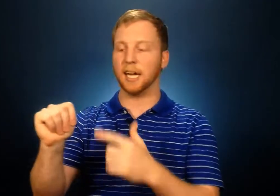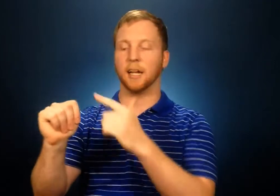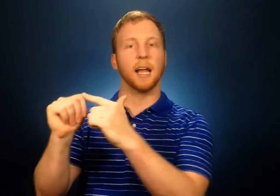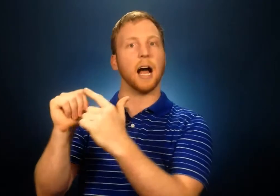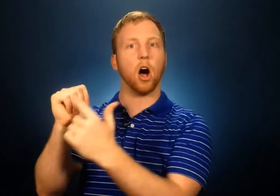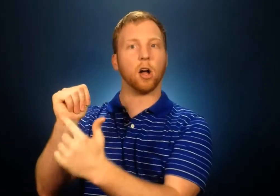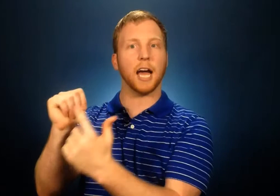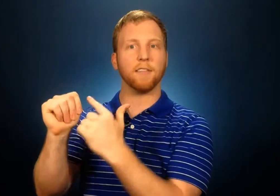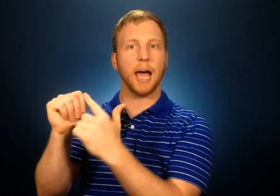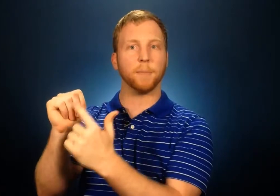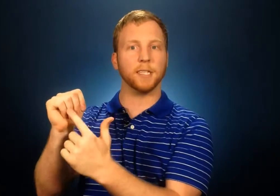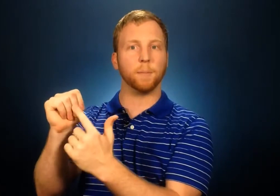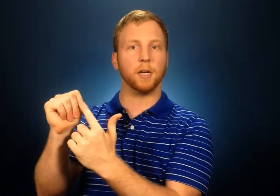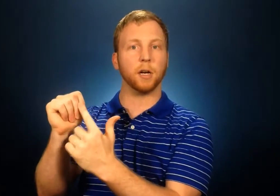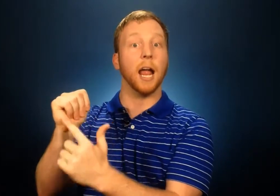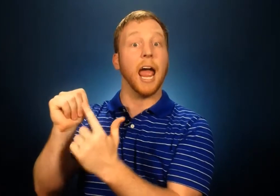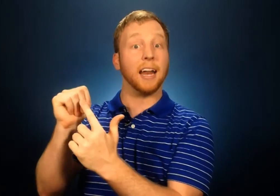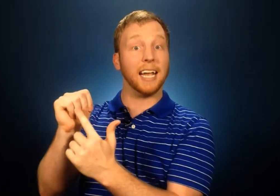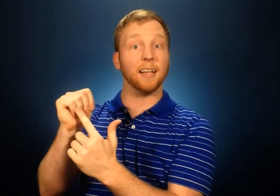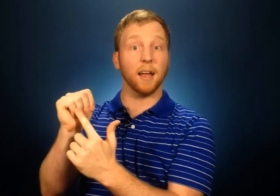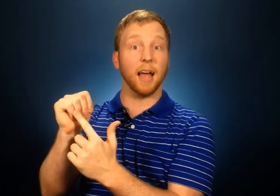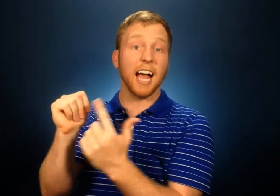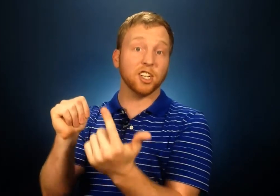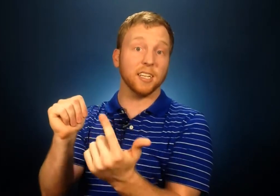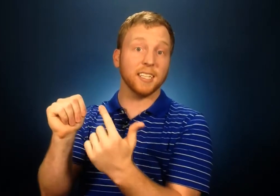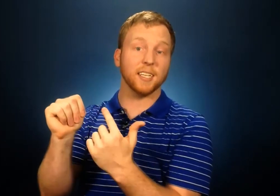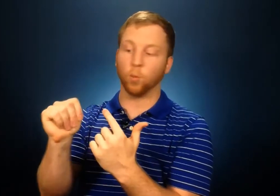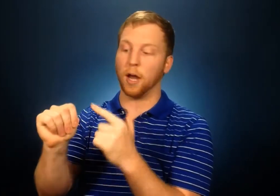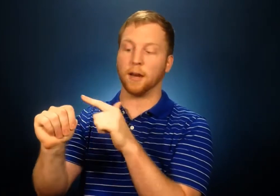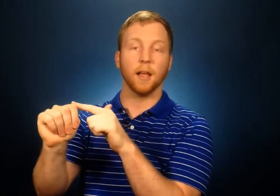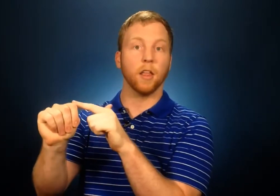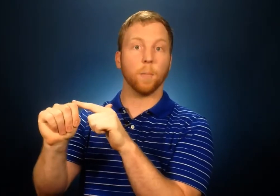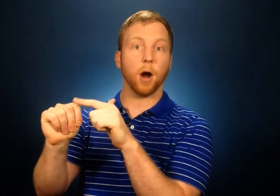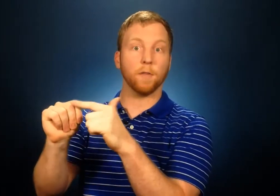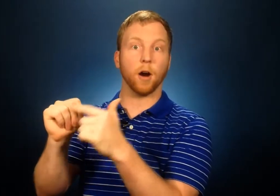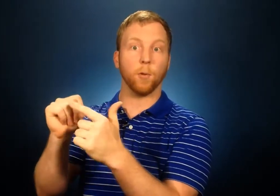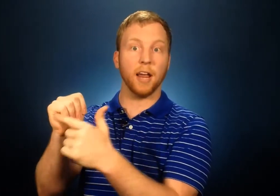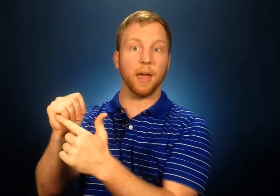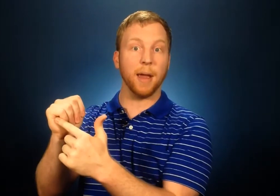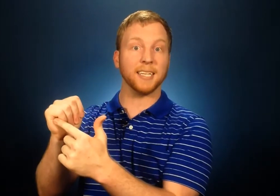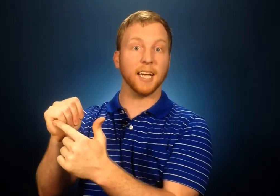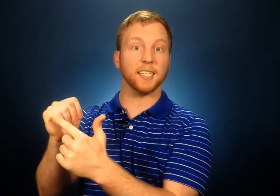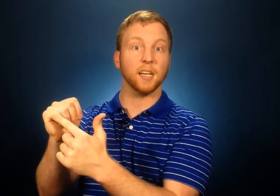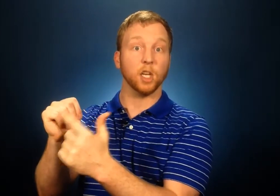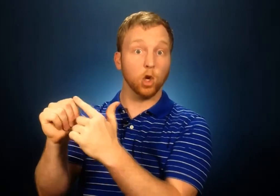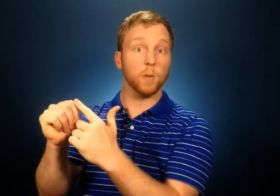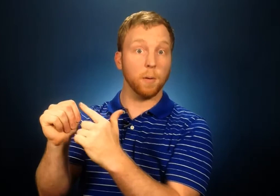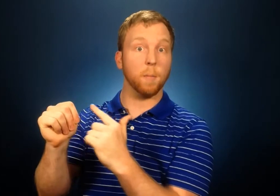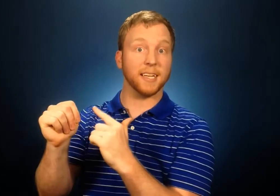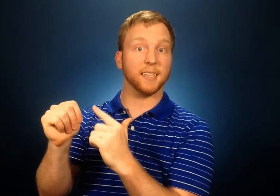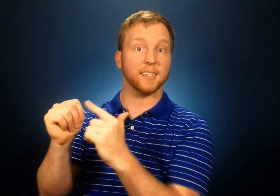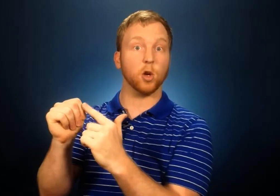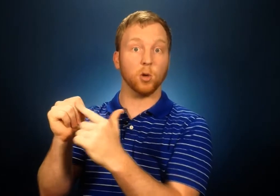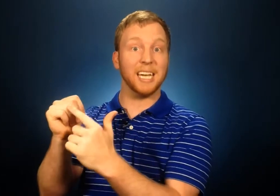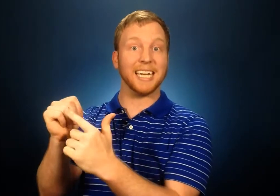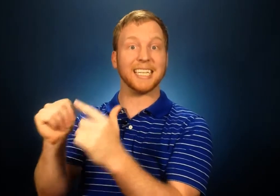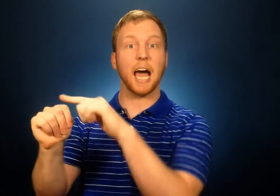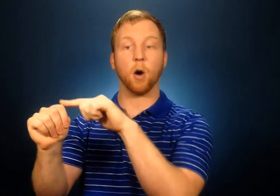all kind of happens up here. And actually this is what the part of our brain that makes us human and makes us so unique is how